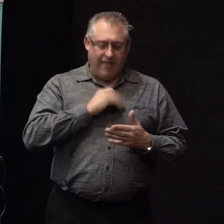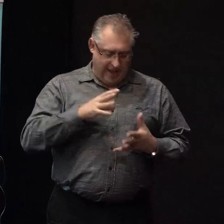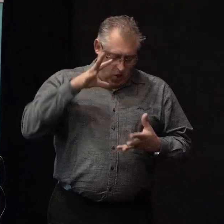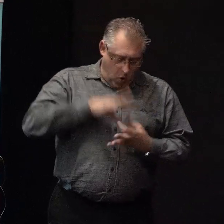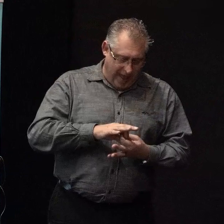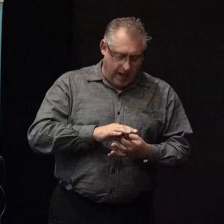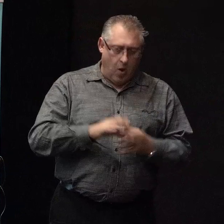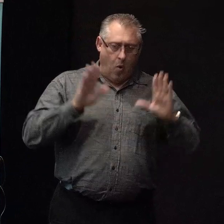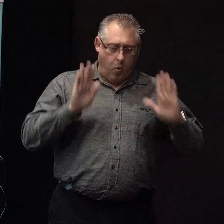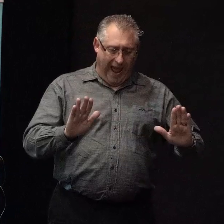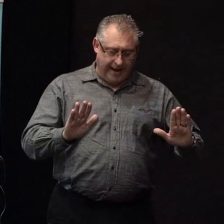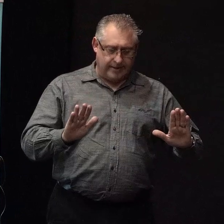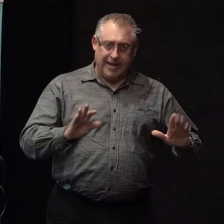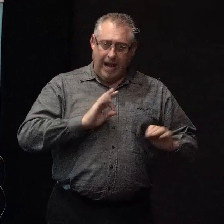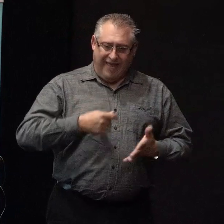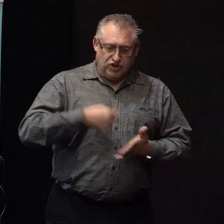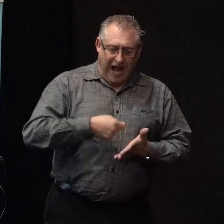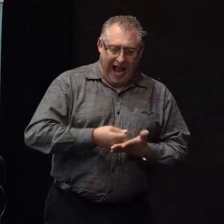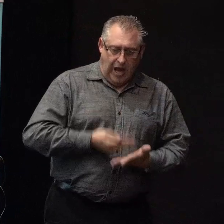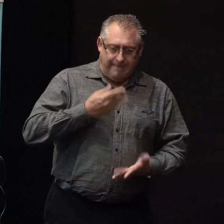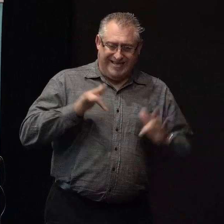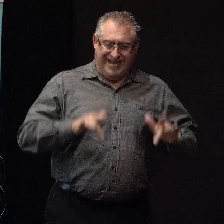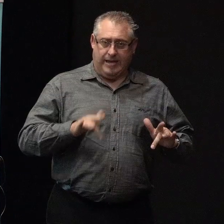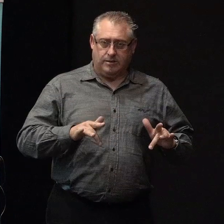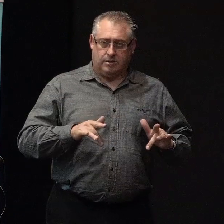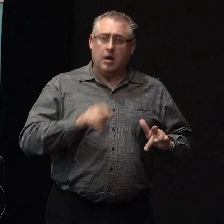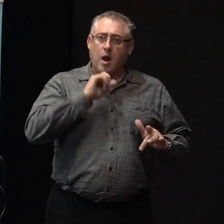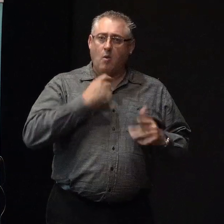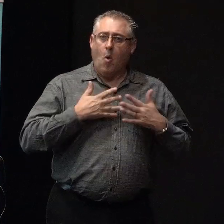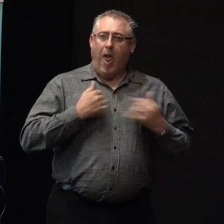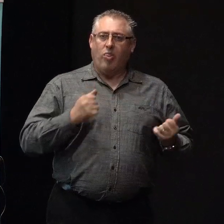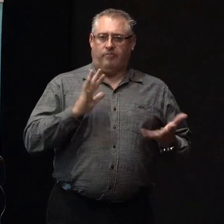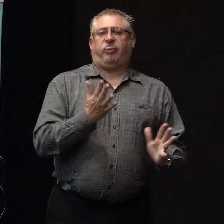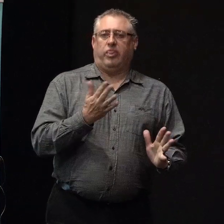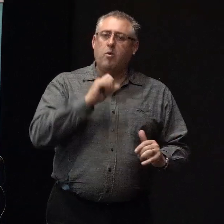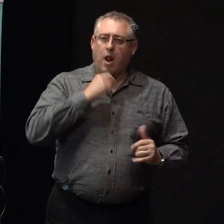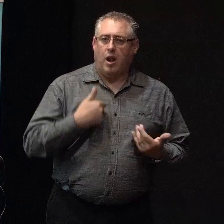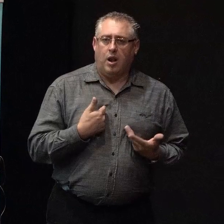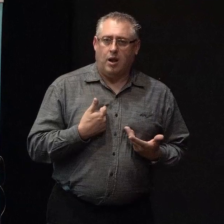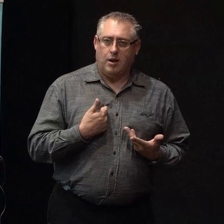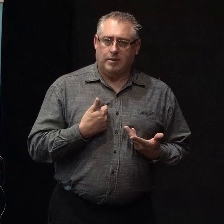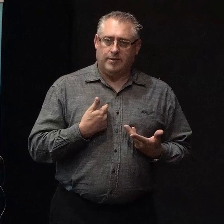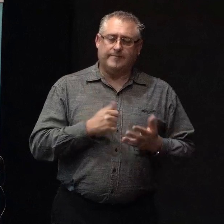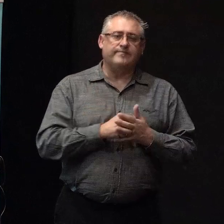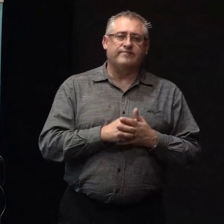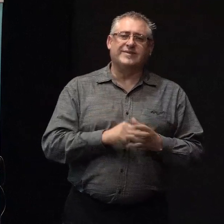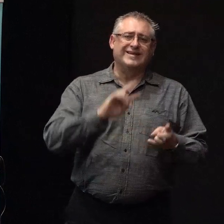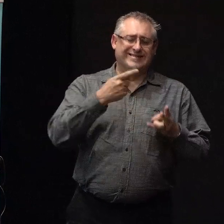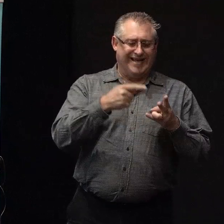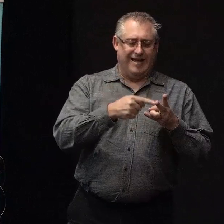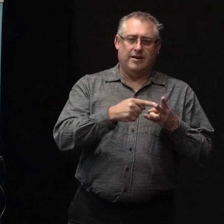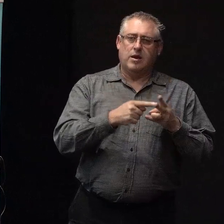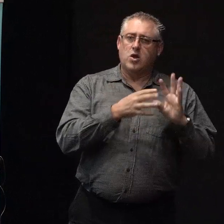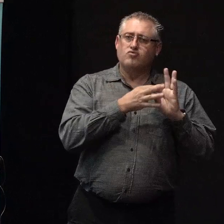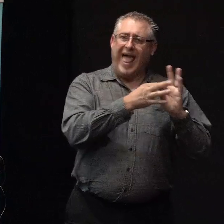saying, hang on a minute, you haven't recharged me lately, then there will be a health consequence. Secondly, know, relationships, they take